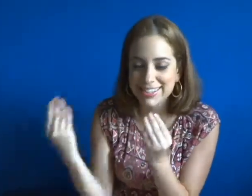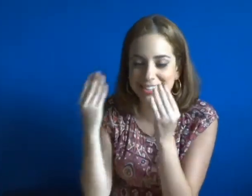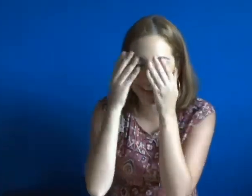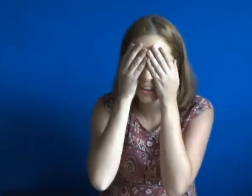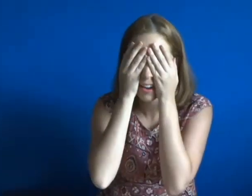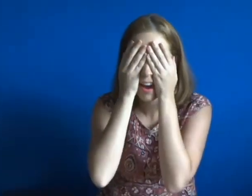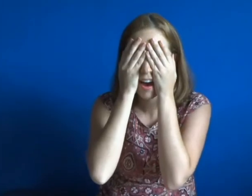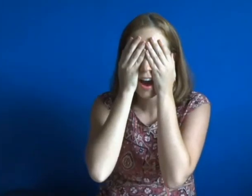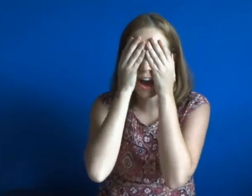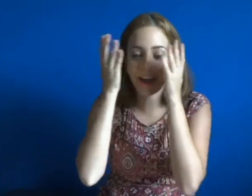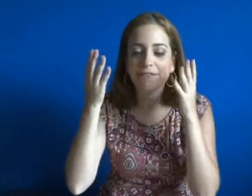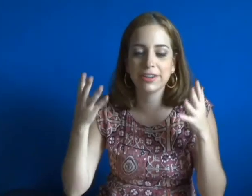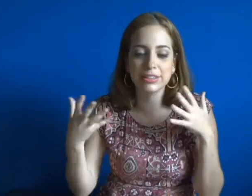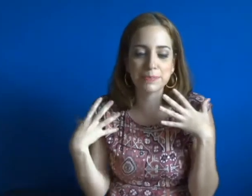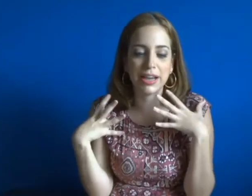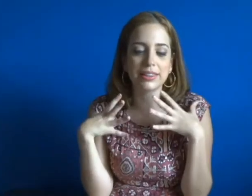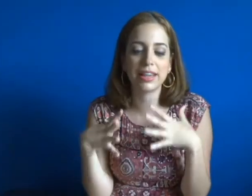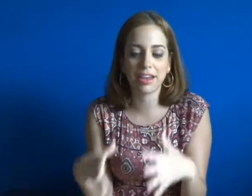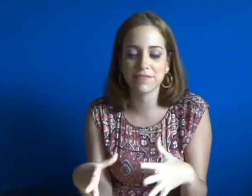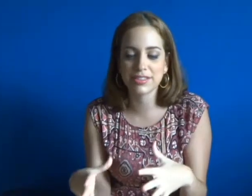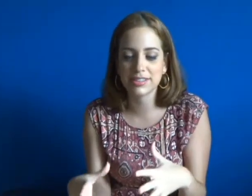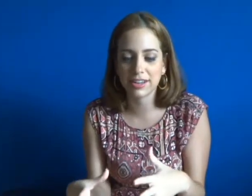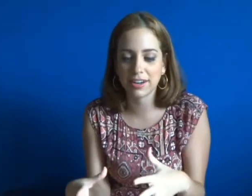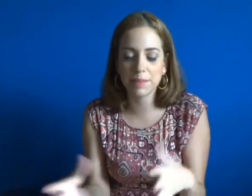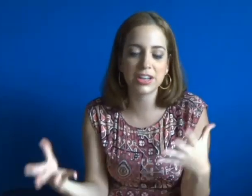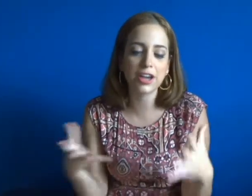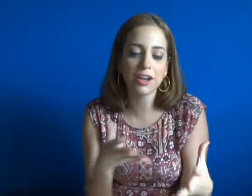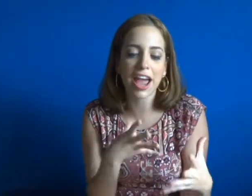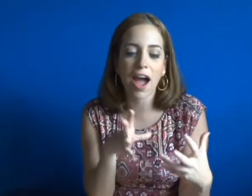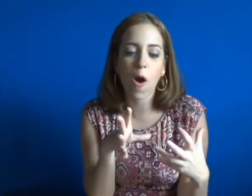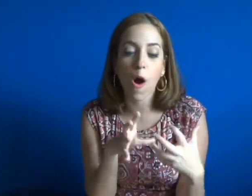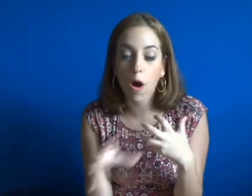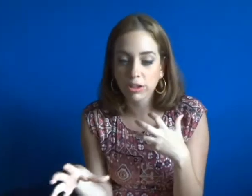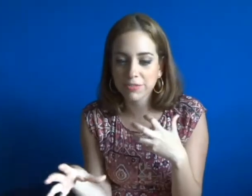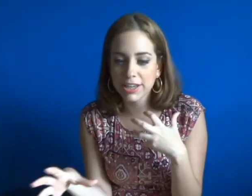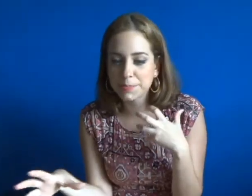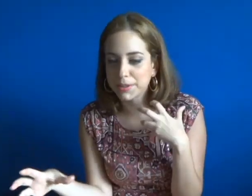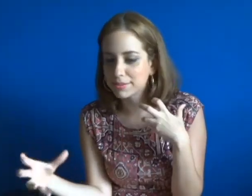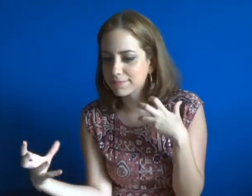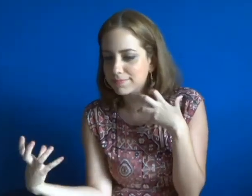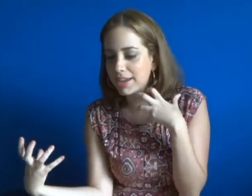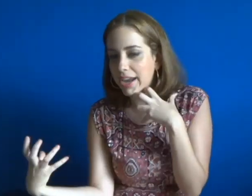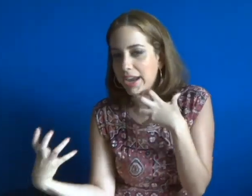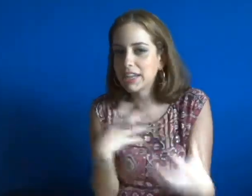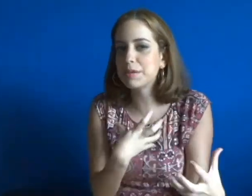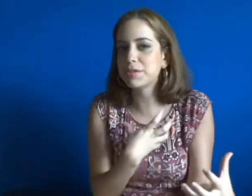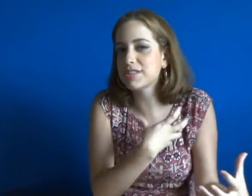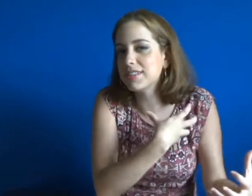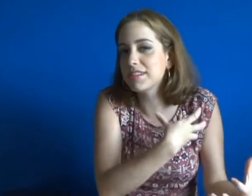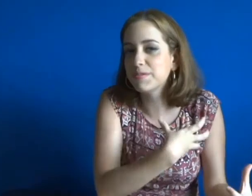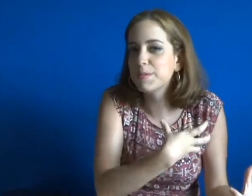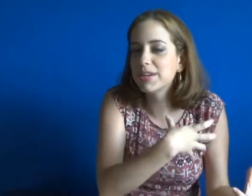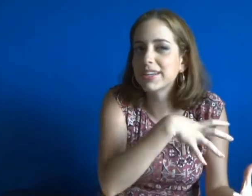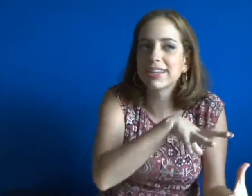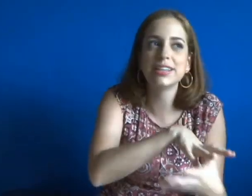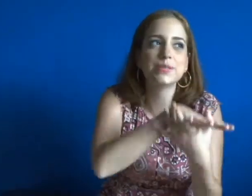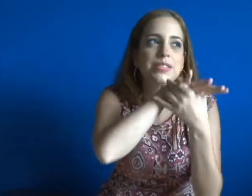it's just like, I felt my life was there. I mean, not all of it, but 80% of the book, it was